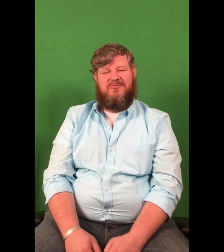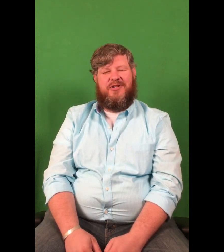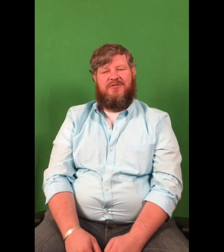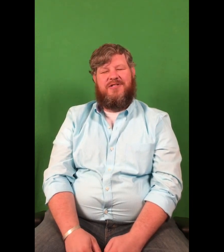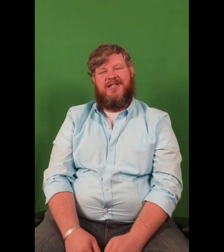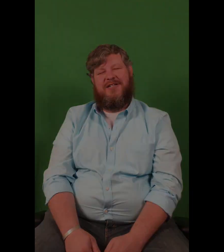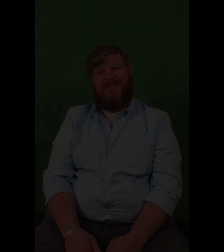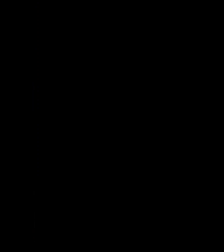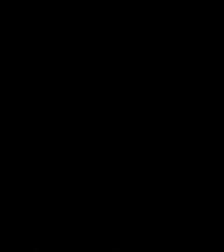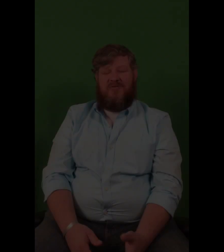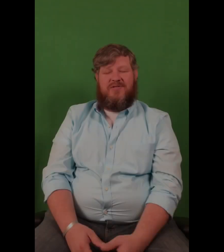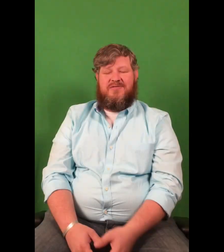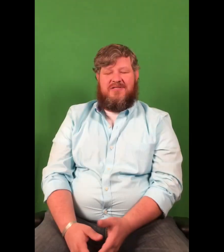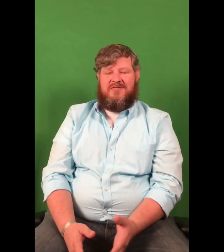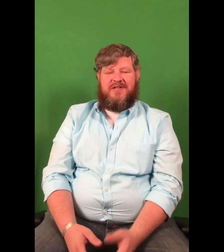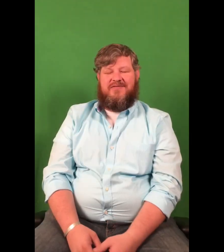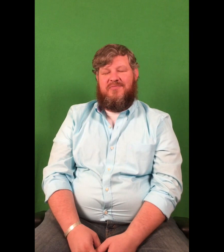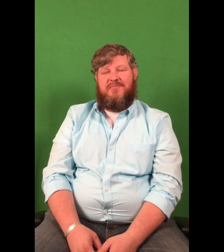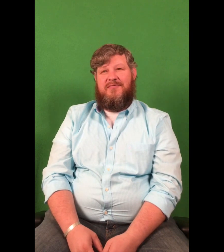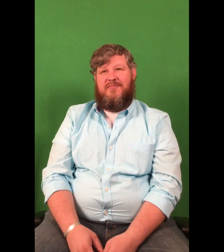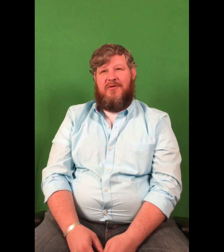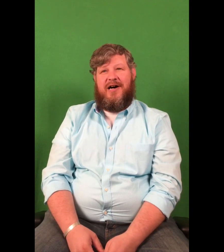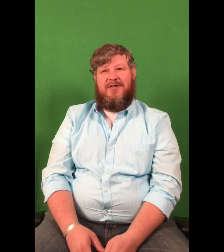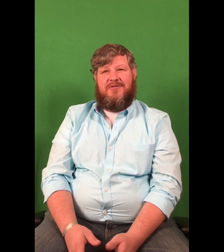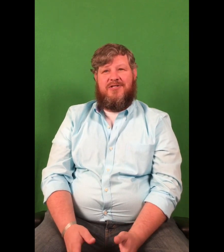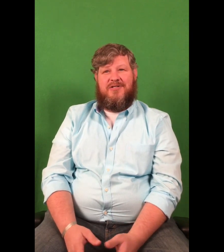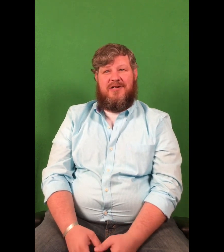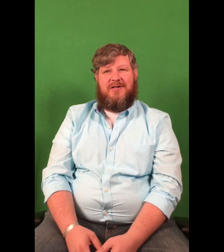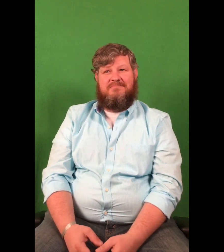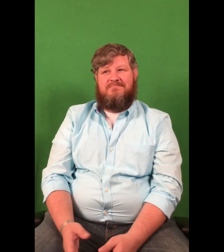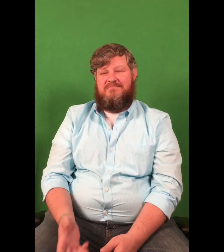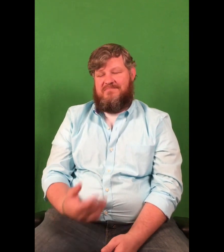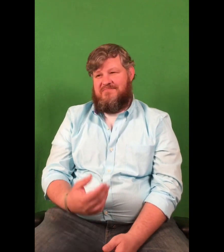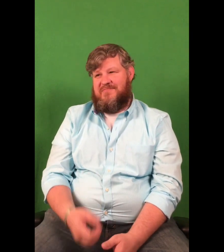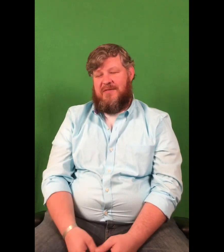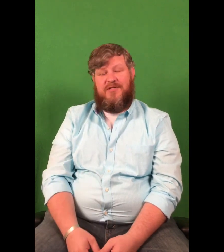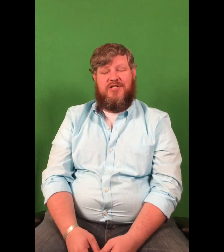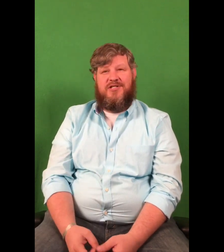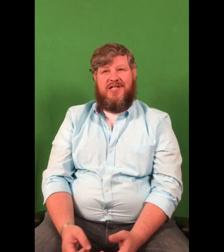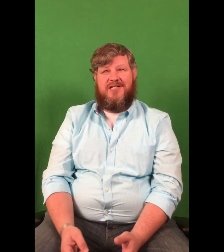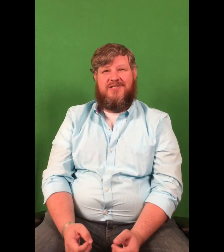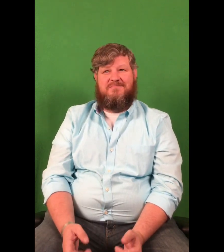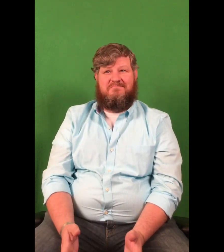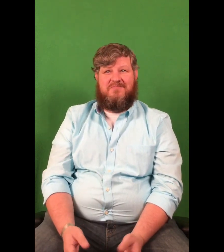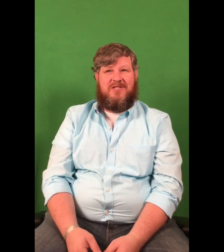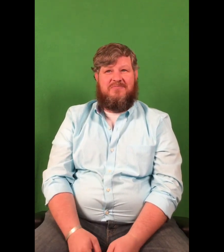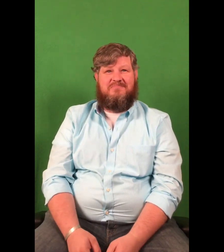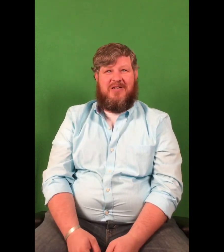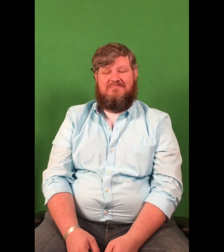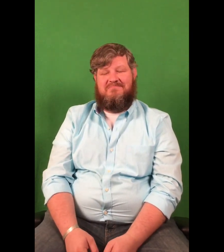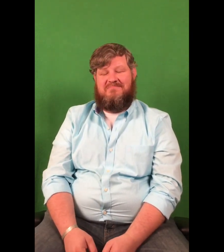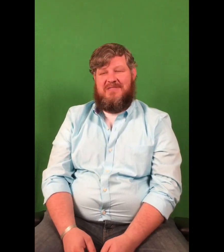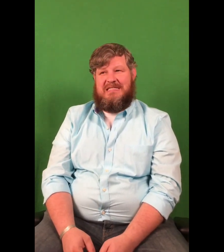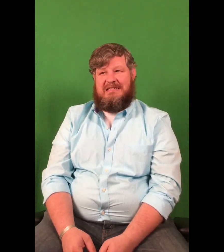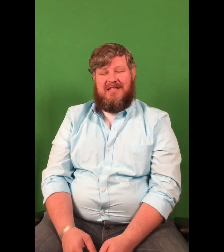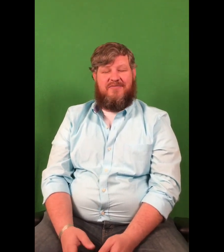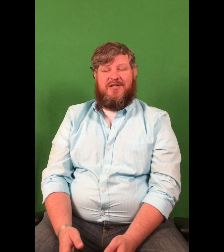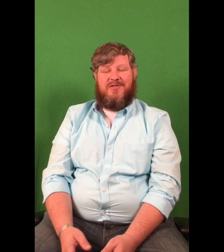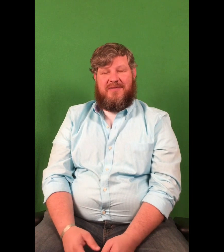Awkward reunion, I guess. And, of course, you know, we have so many people from Ohio and Michigan that's, you know, not familiar with the